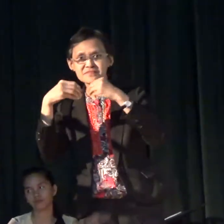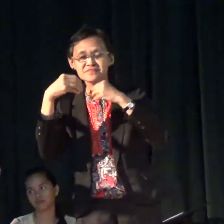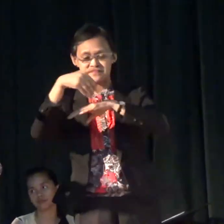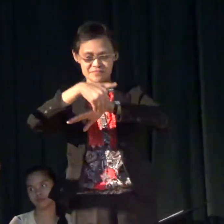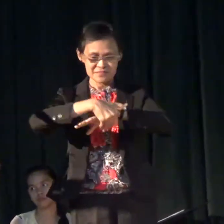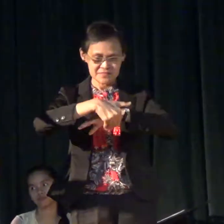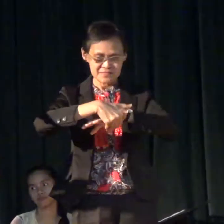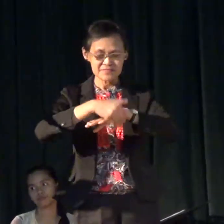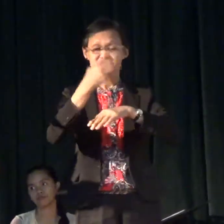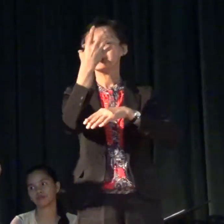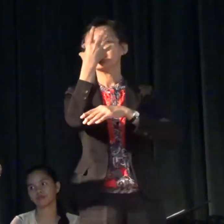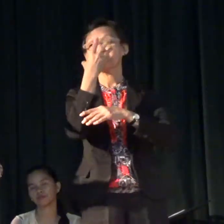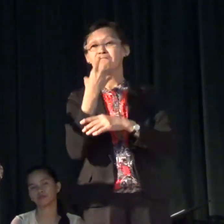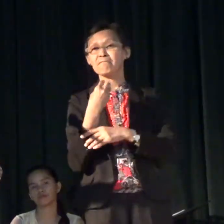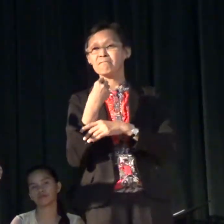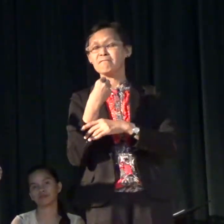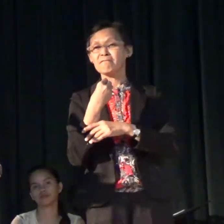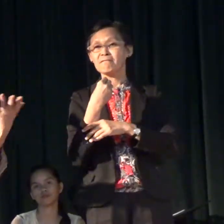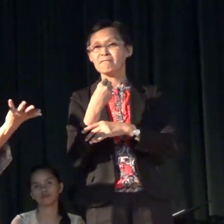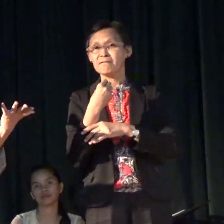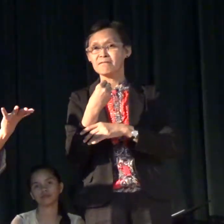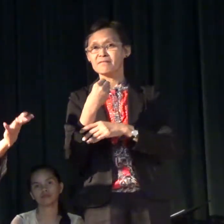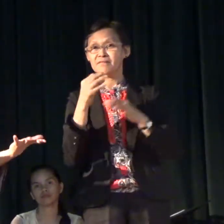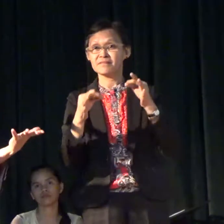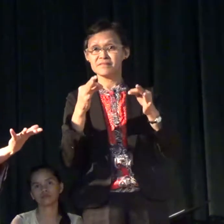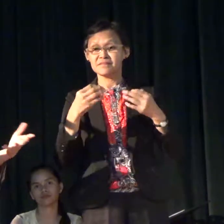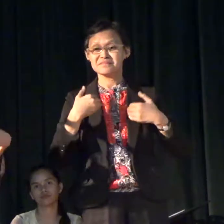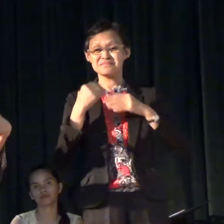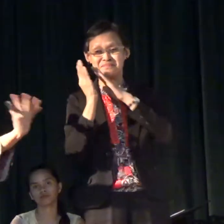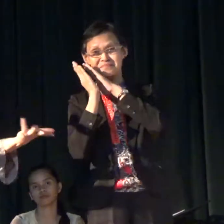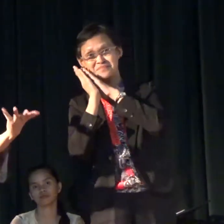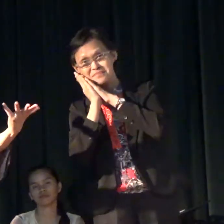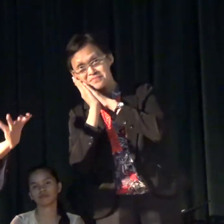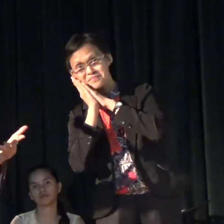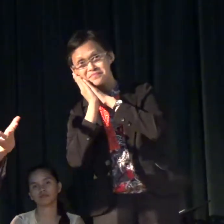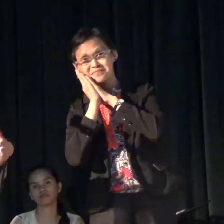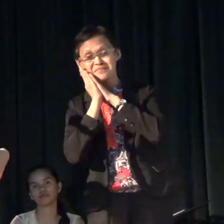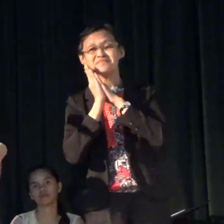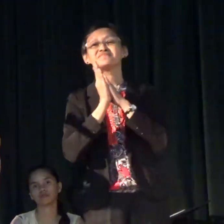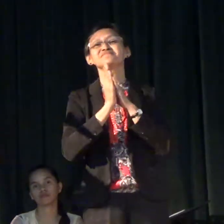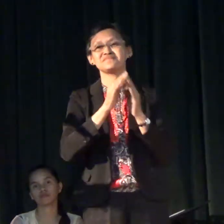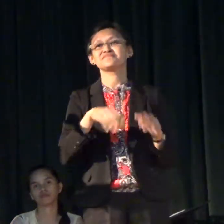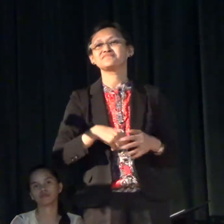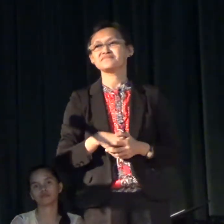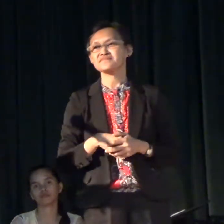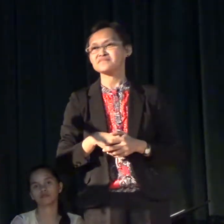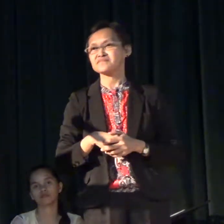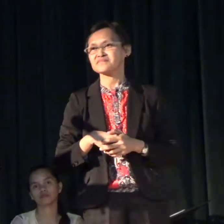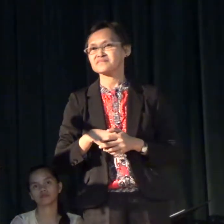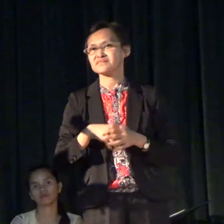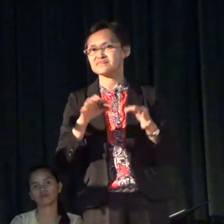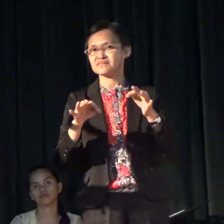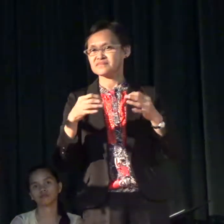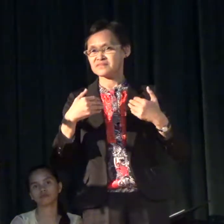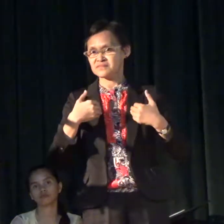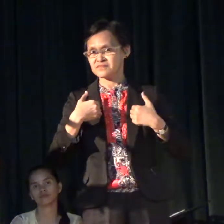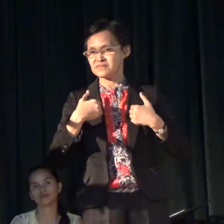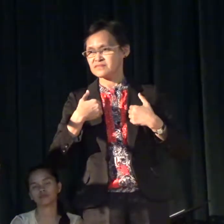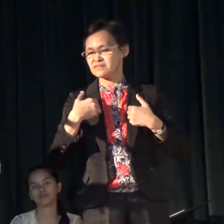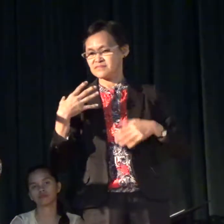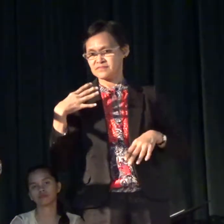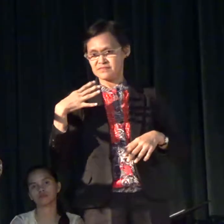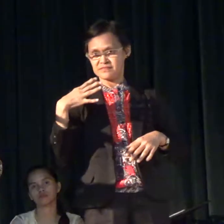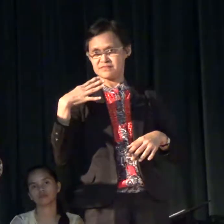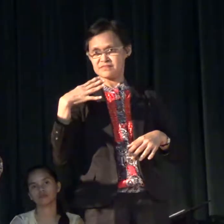at night we sleep, but if we have a bed, we don't sleep on a bed, and then we wait for